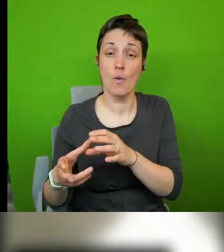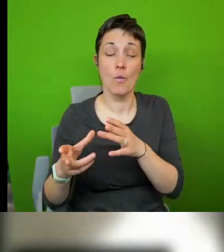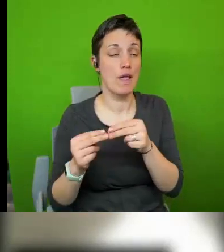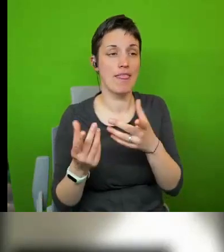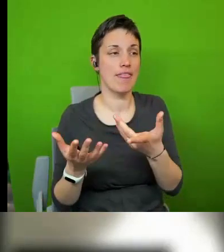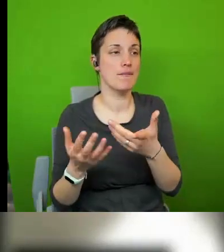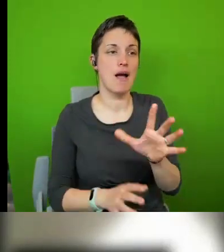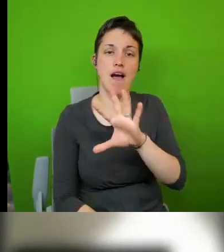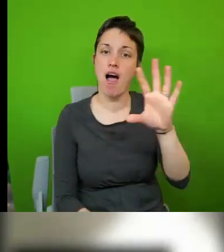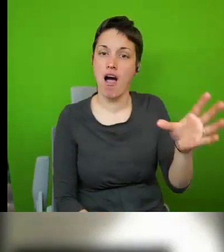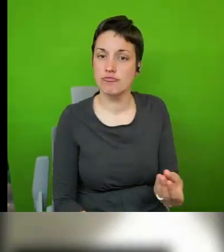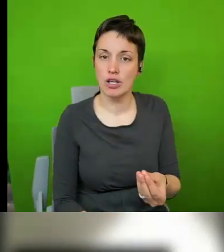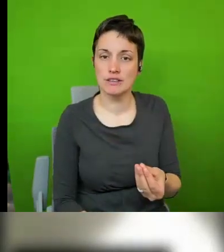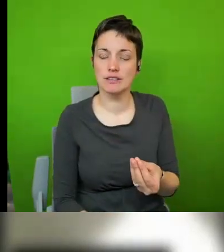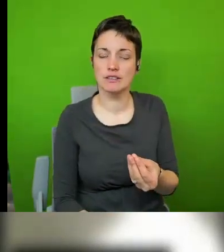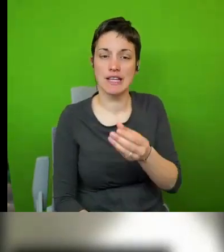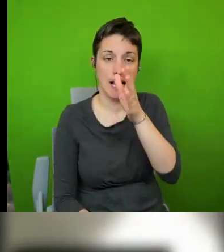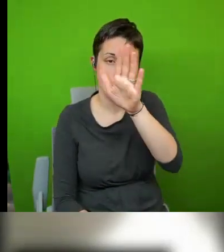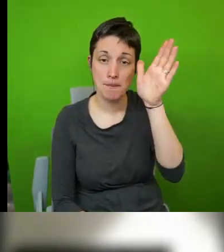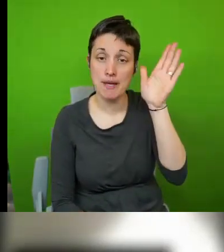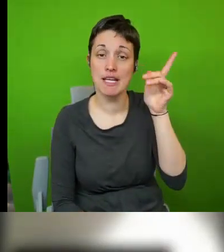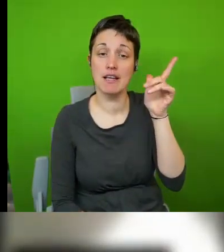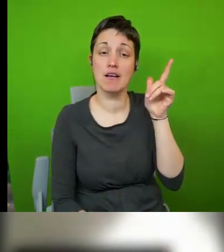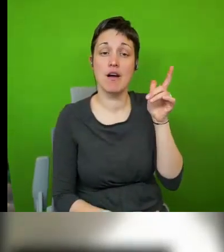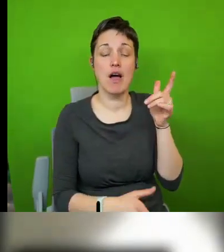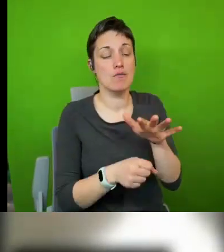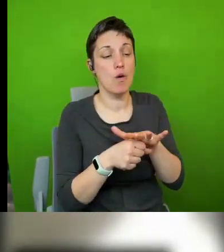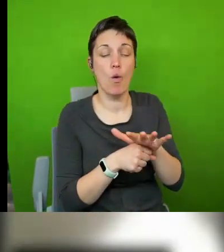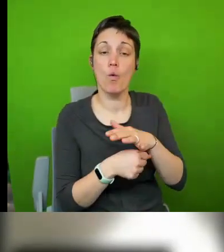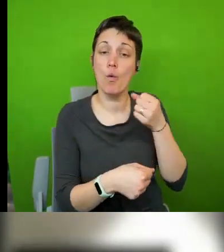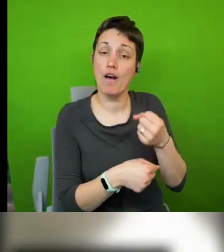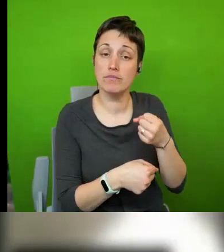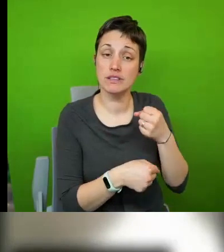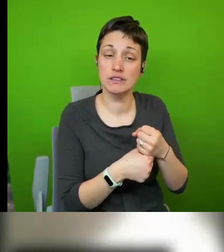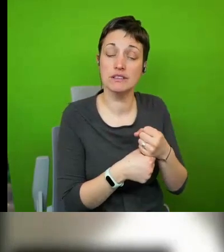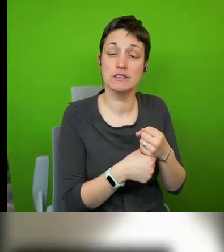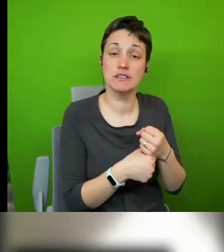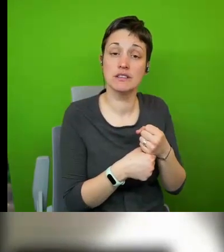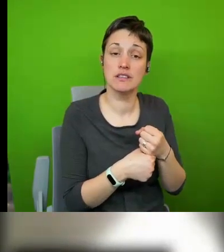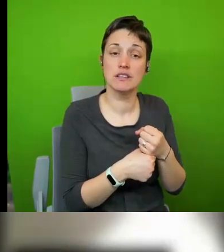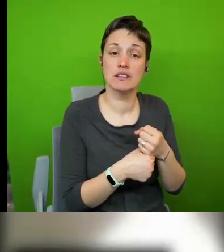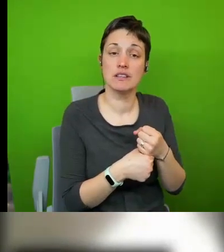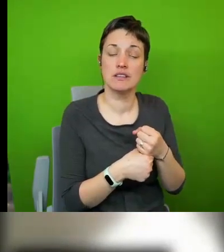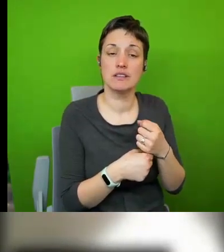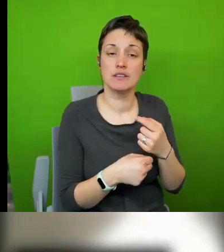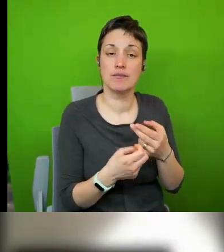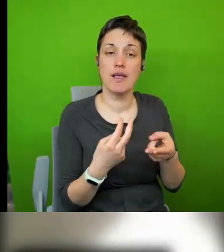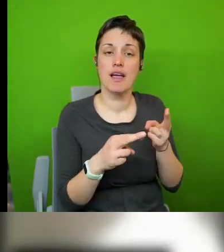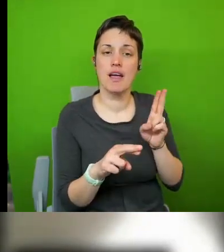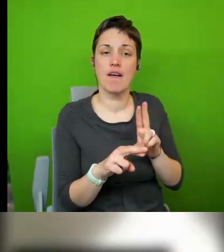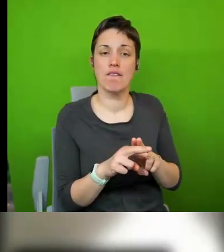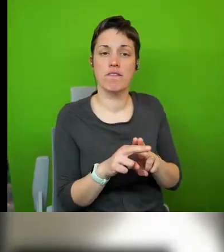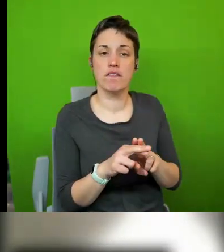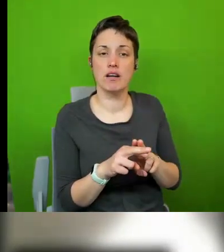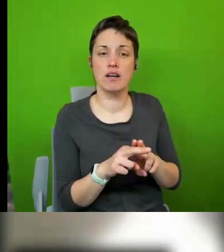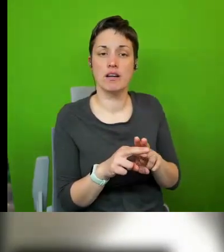um academy for local governments for local governments and if you listen to as a